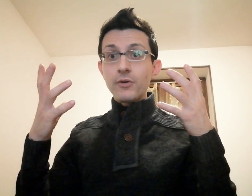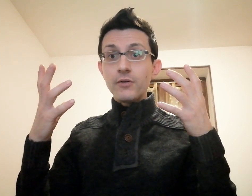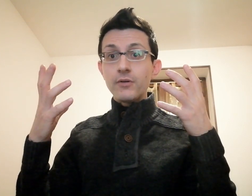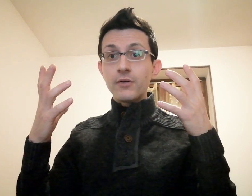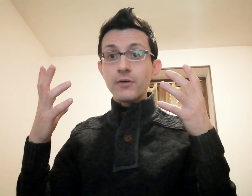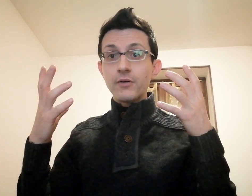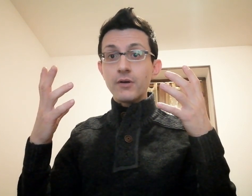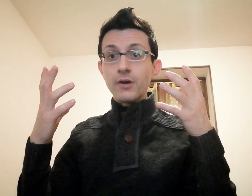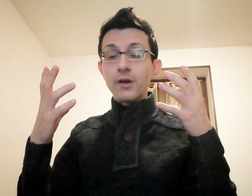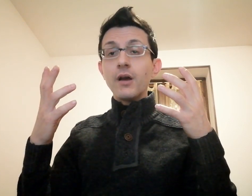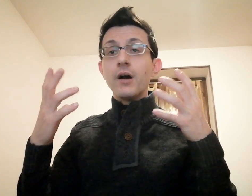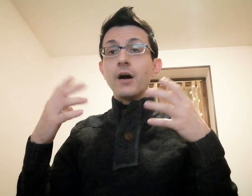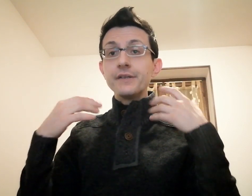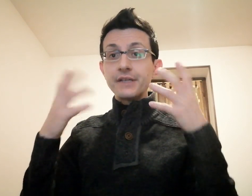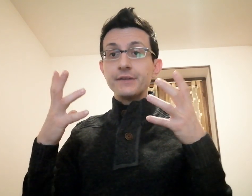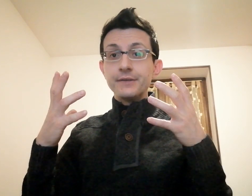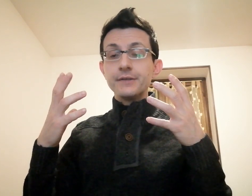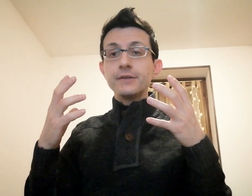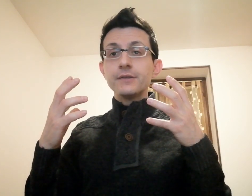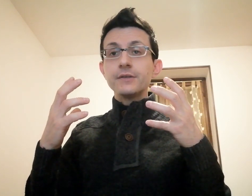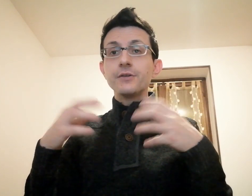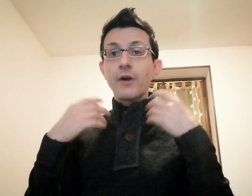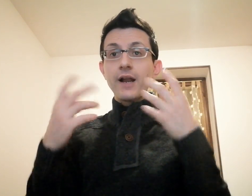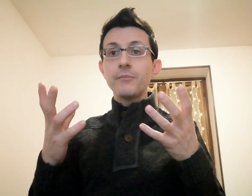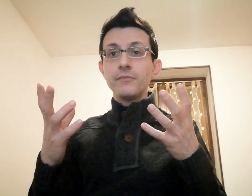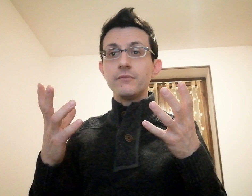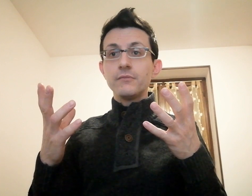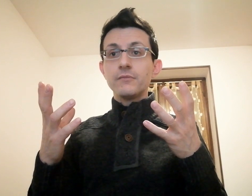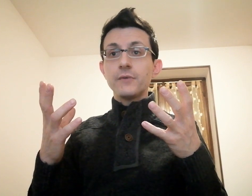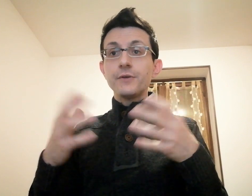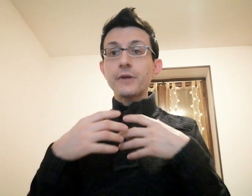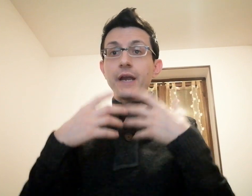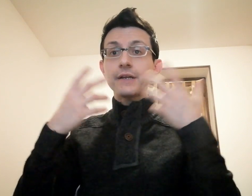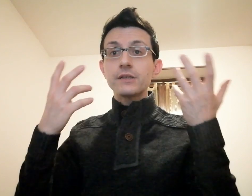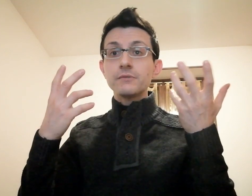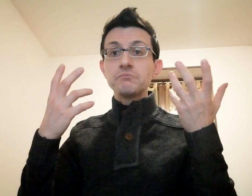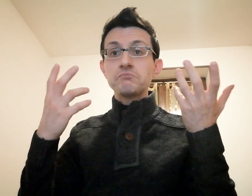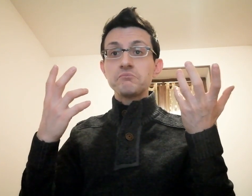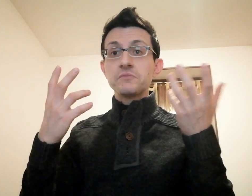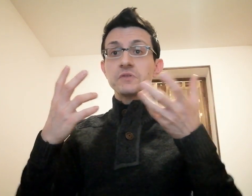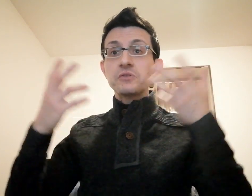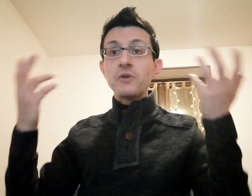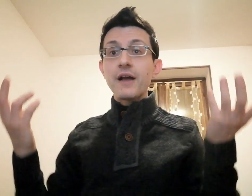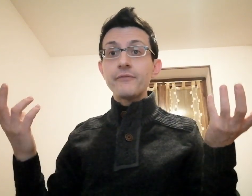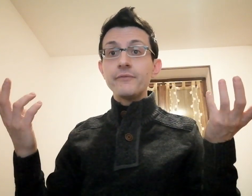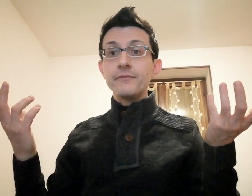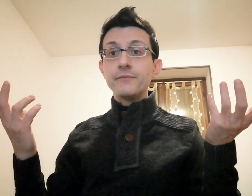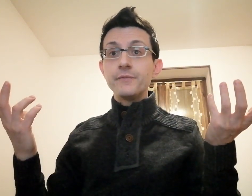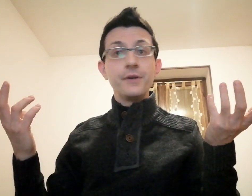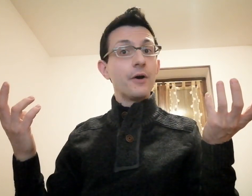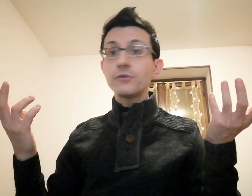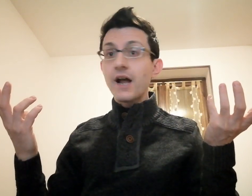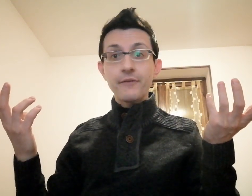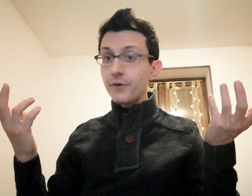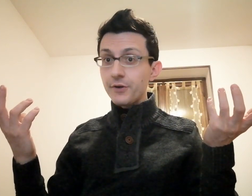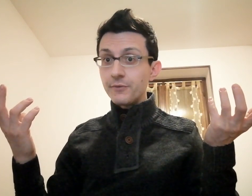need your help you can to have no time for you